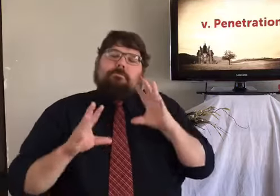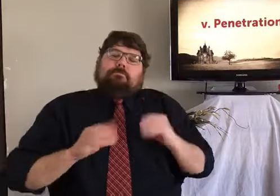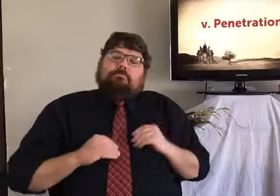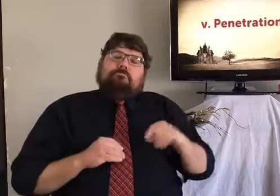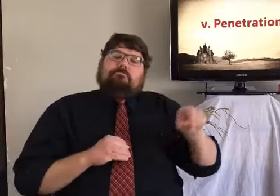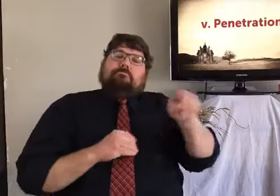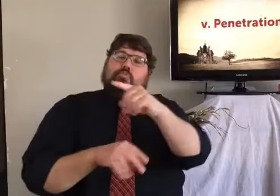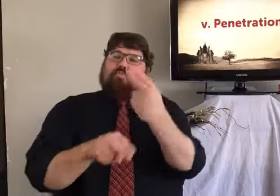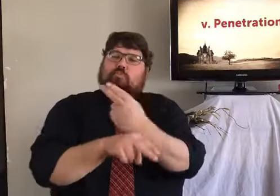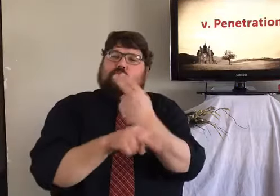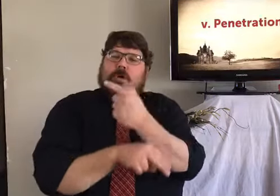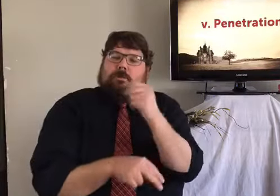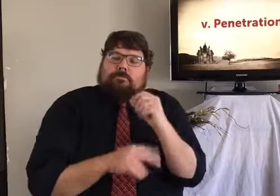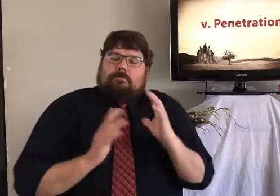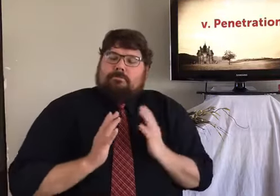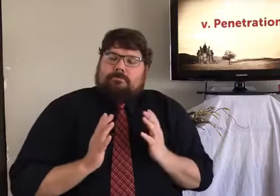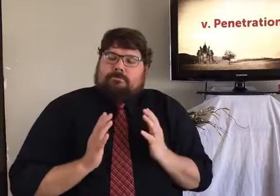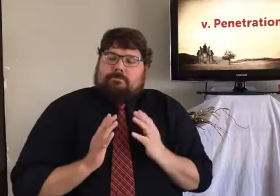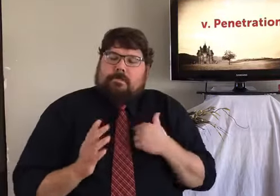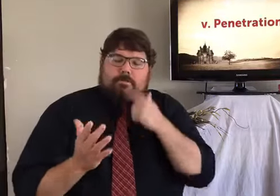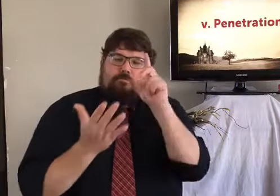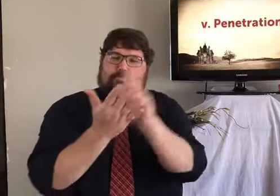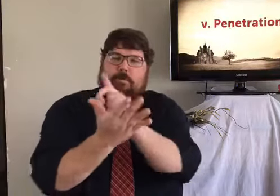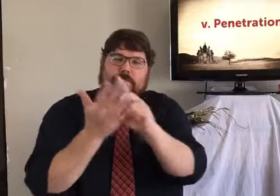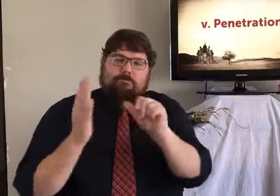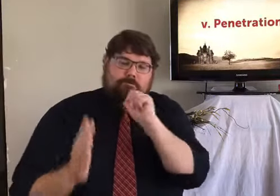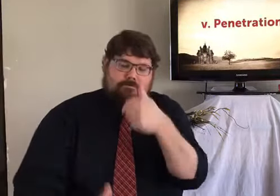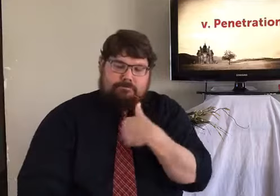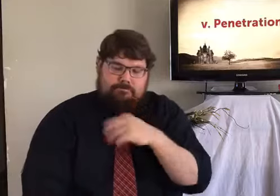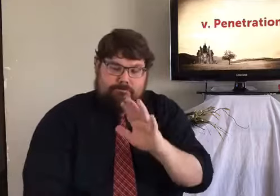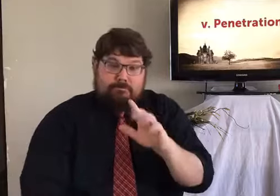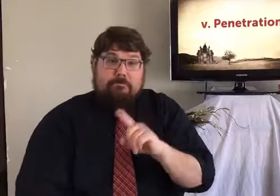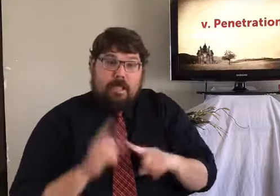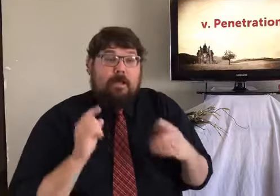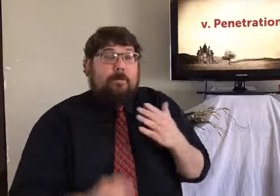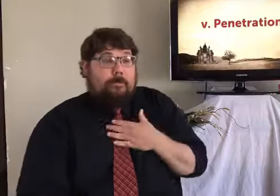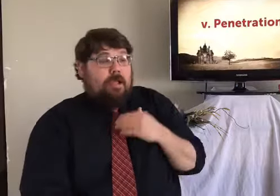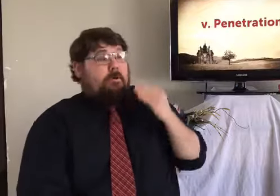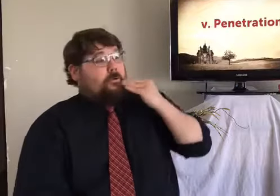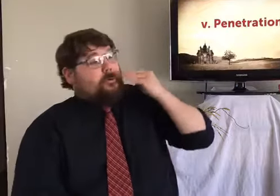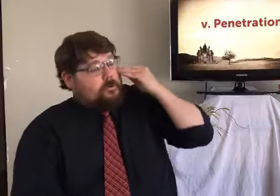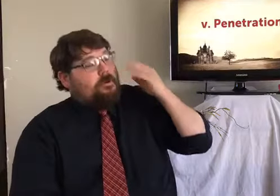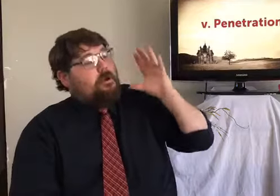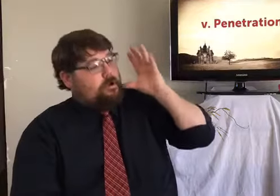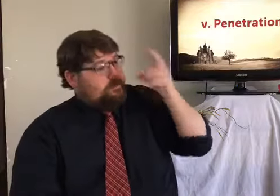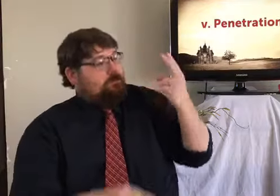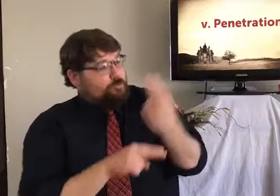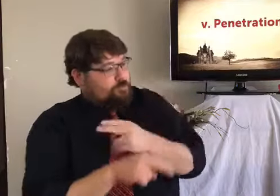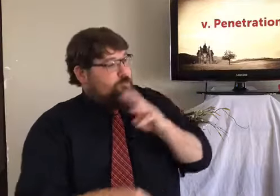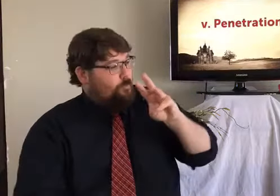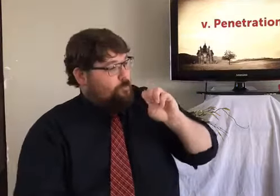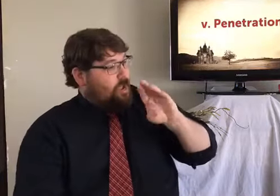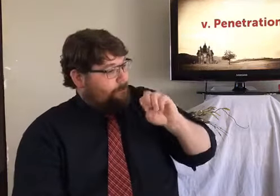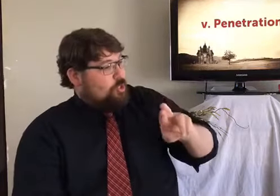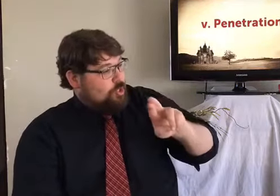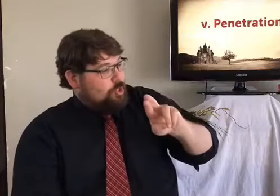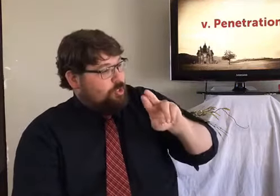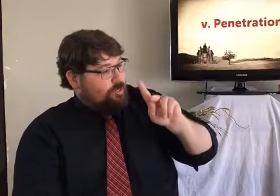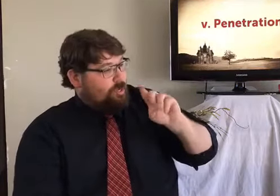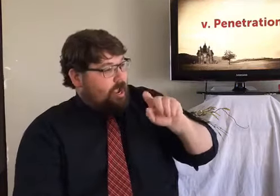Oh, man, I can't use the gas grill anymore. You know, if you use gas, that's totally fine. That's whatever, that's fine. I'm not